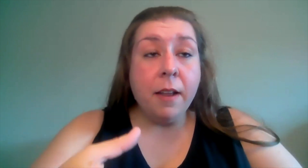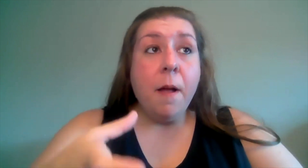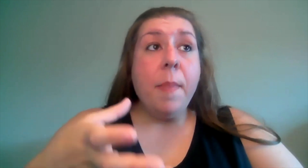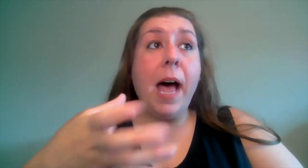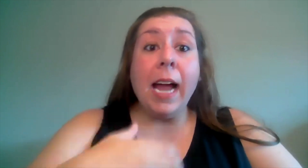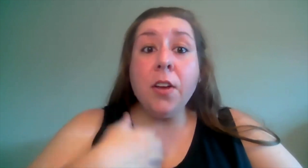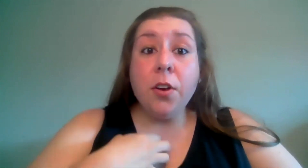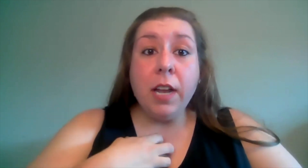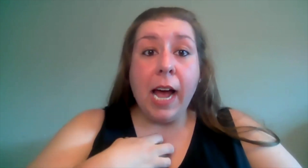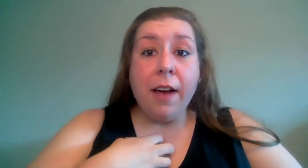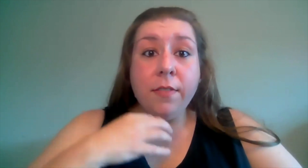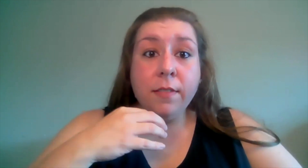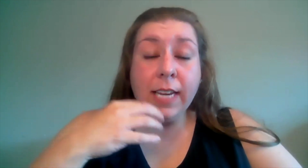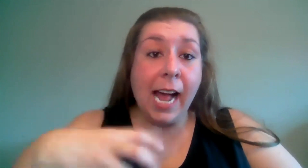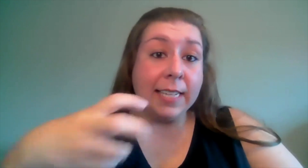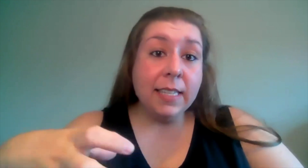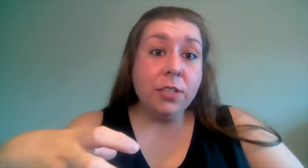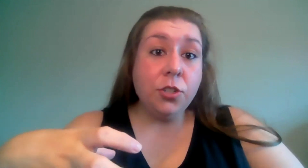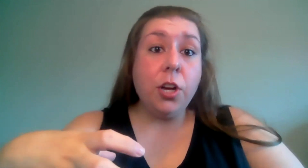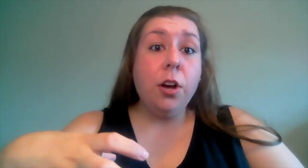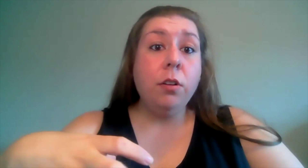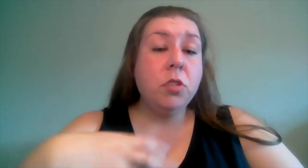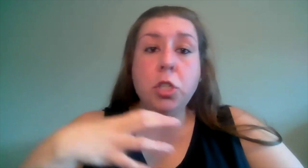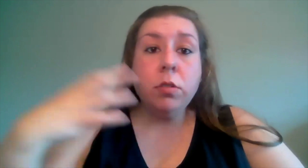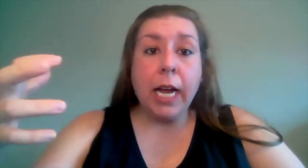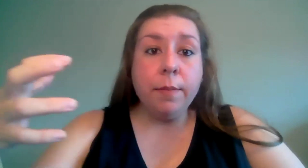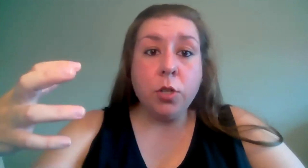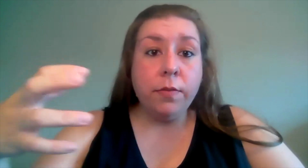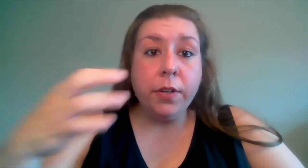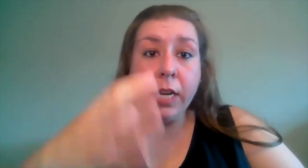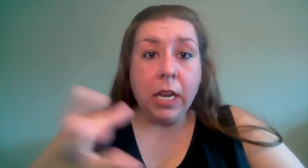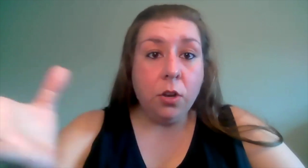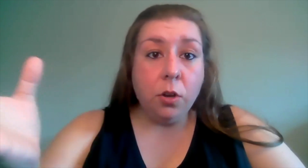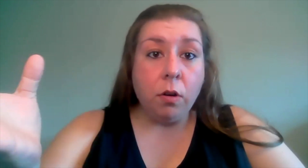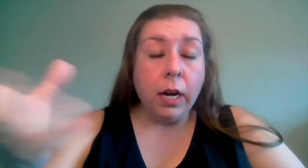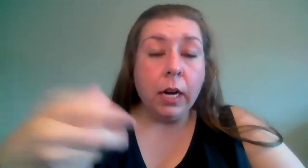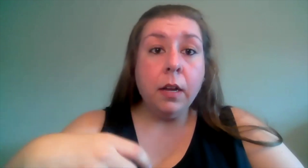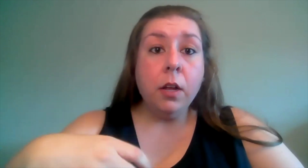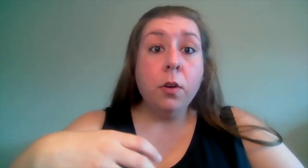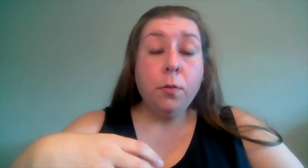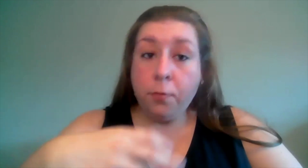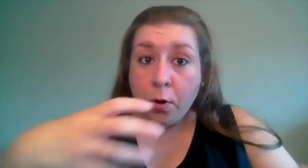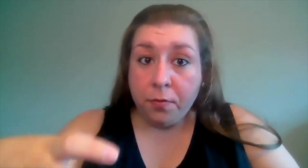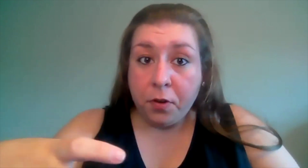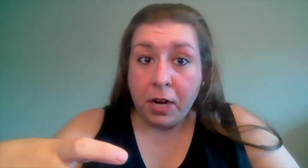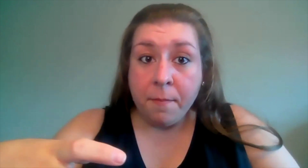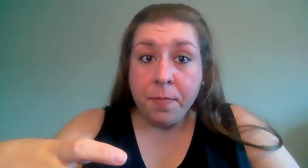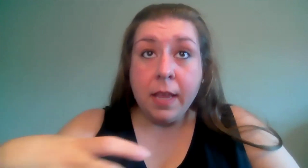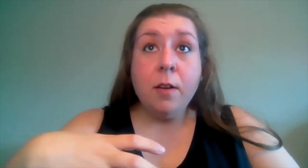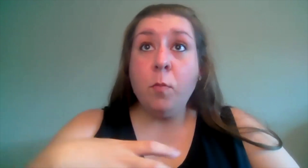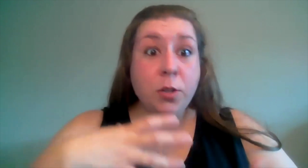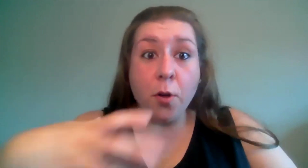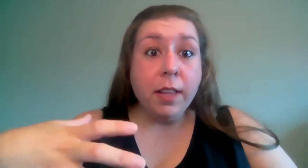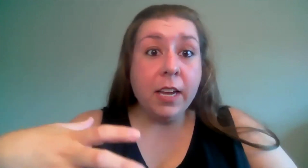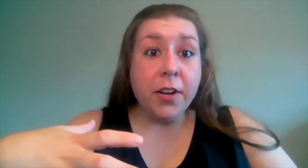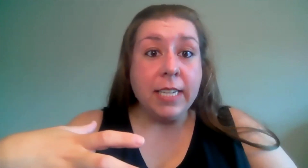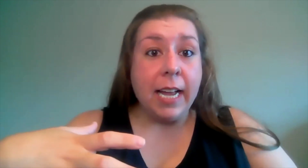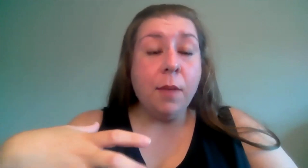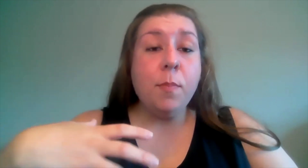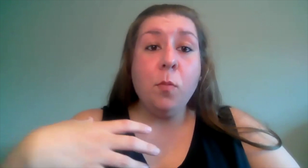i could have cast this show two times over in new york for free we totally could have done it but